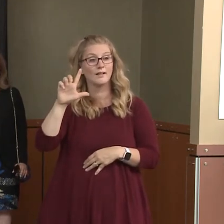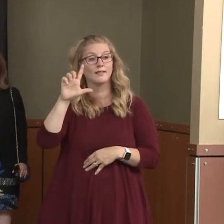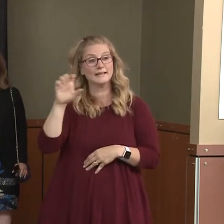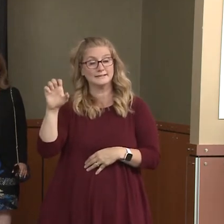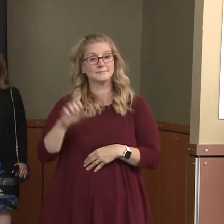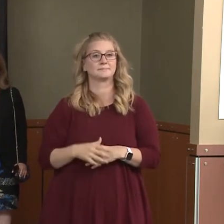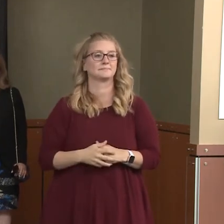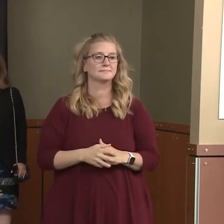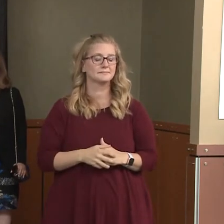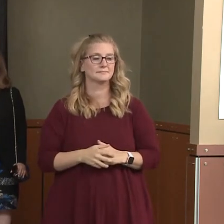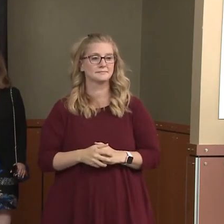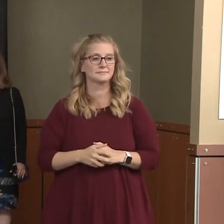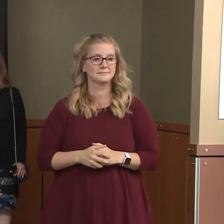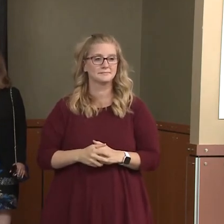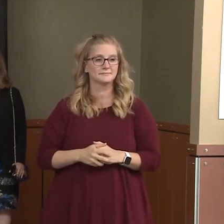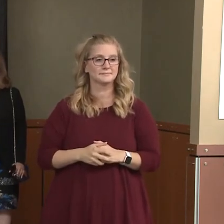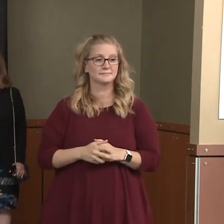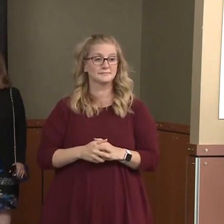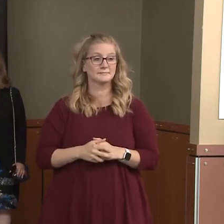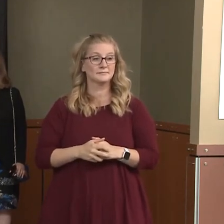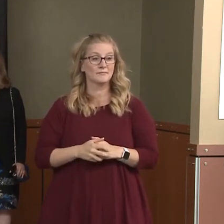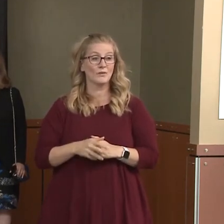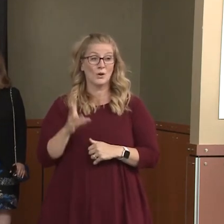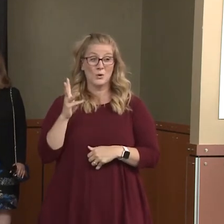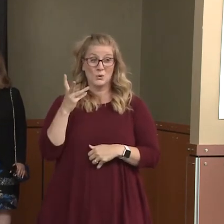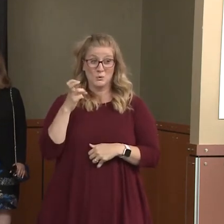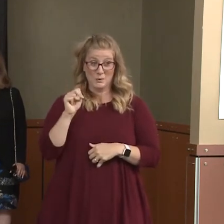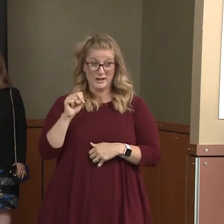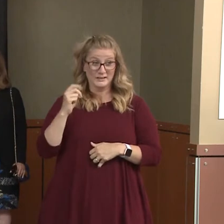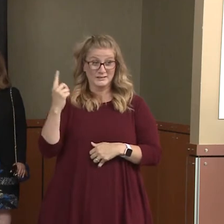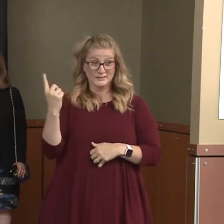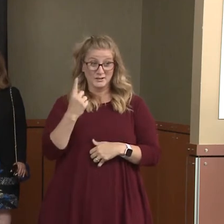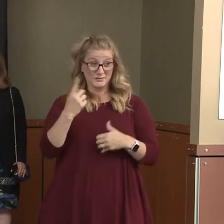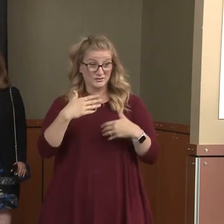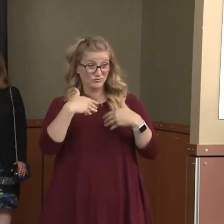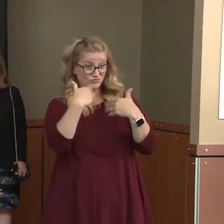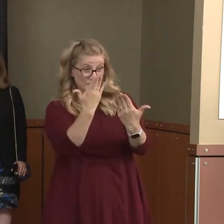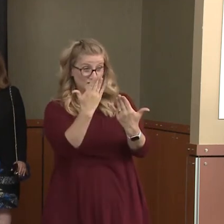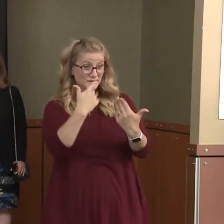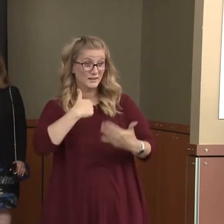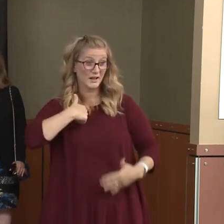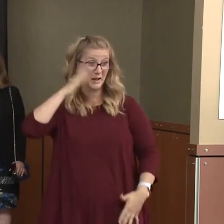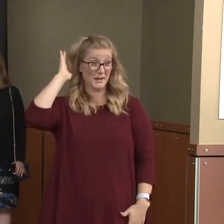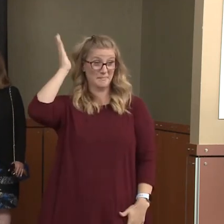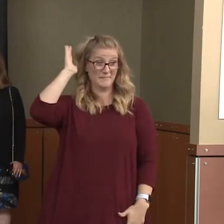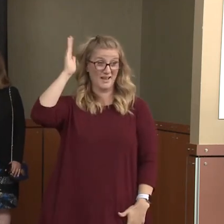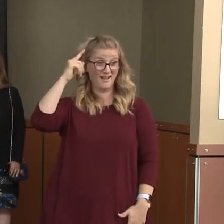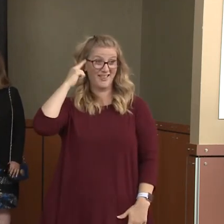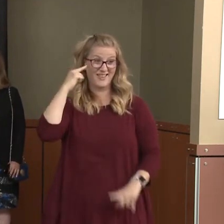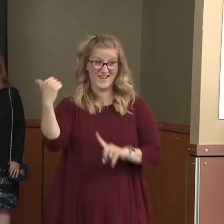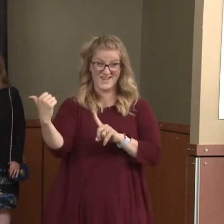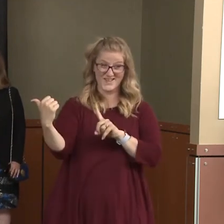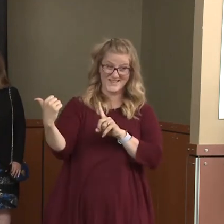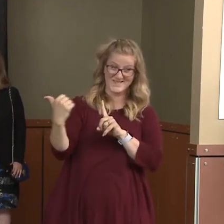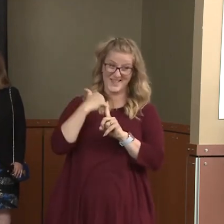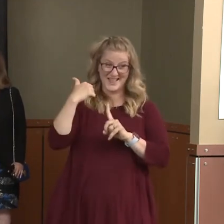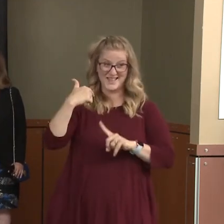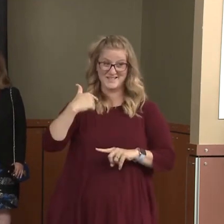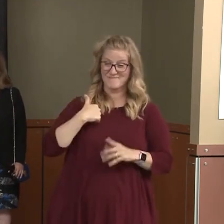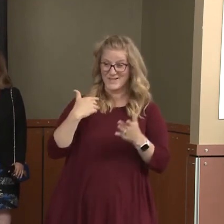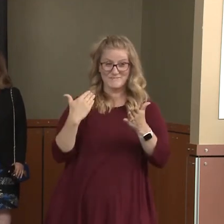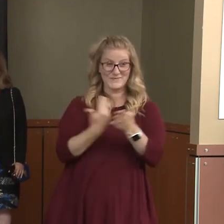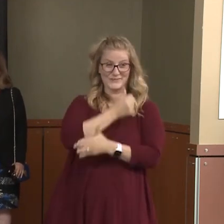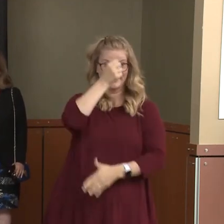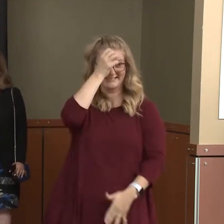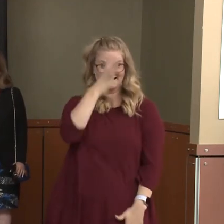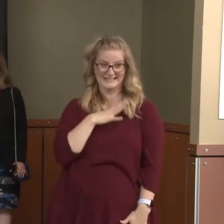And at first, when someone suggested that I speak, I thought, oh, this is a prank on the new guys, on me and Sal, because we're the newest mayors up